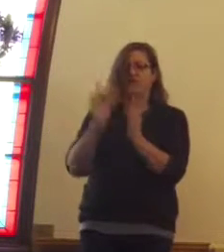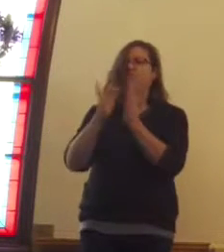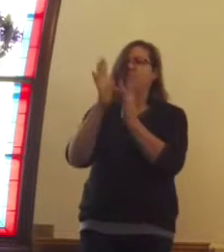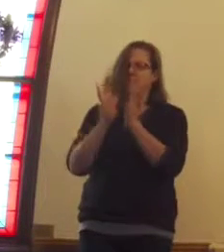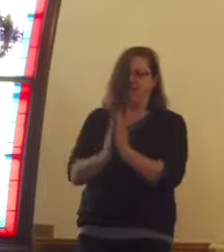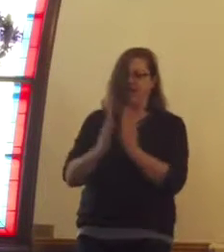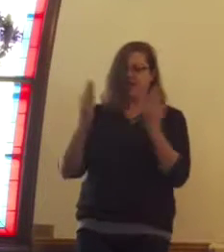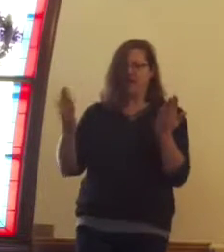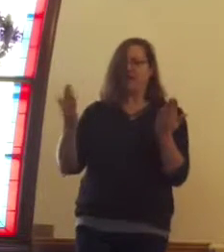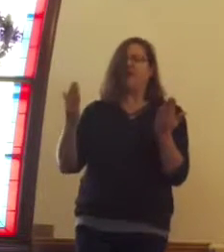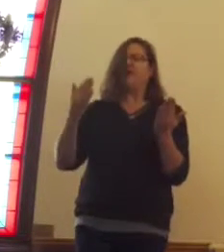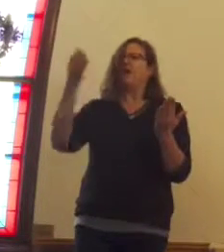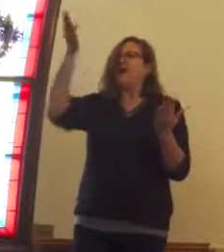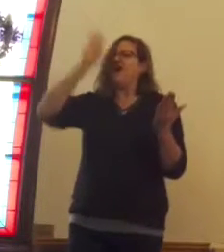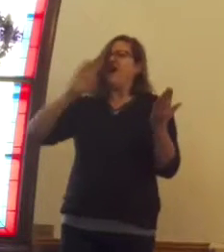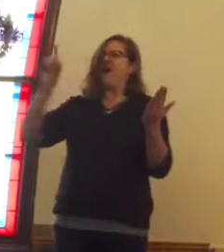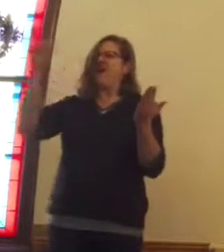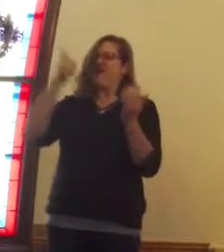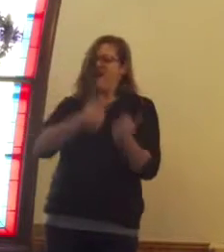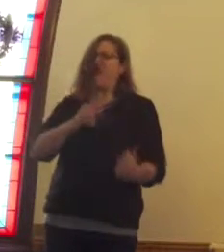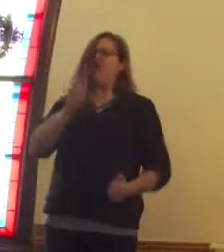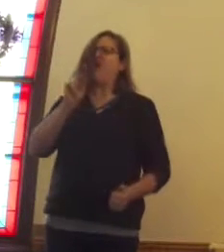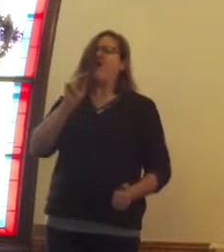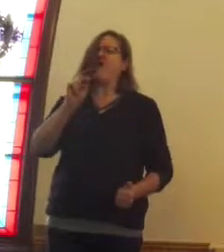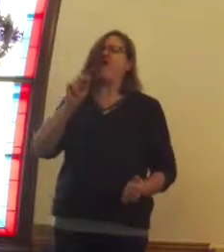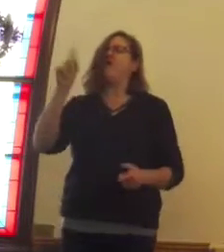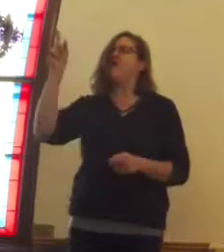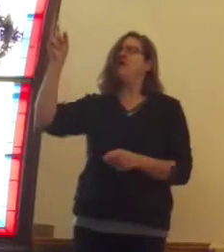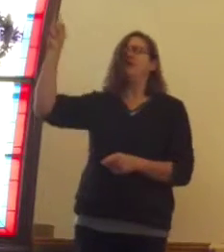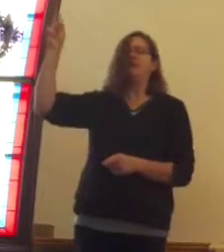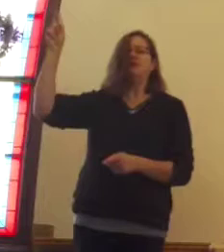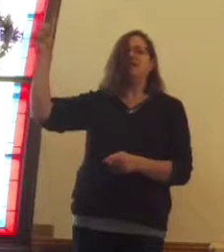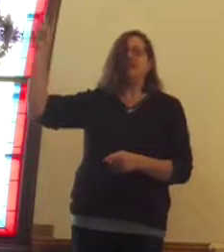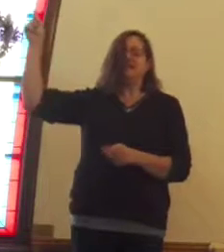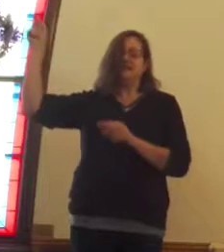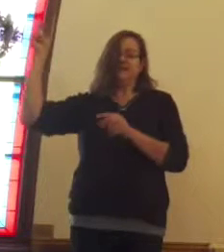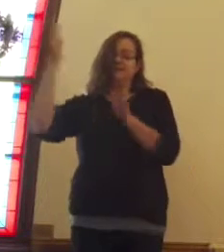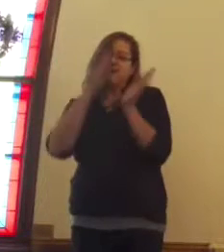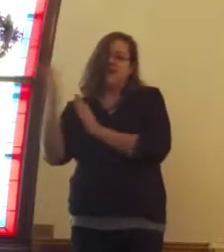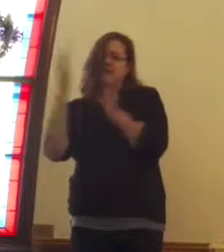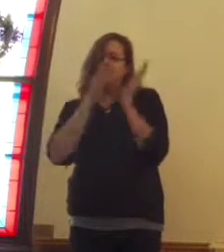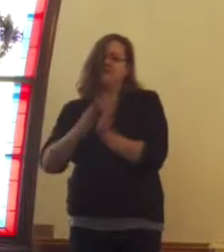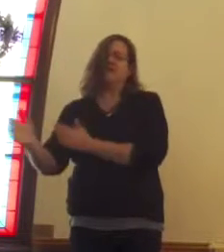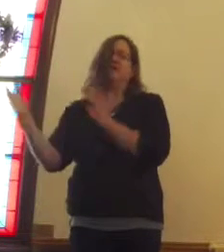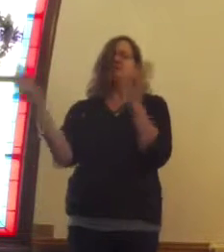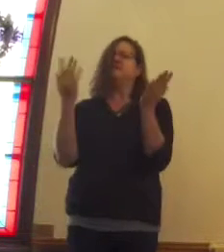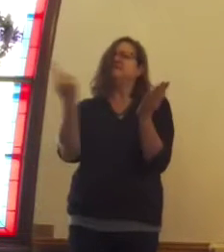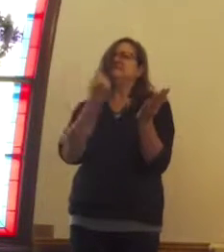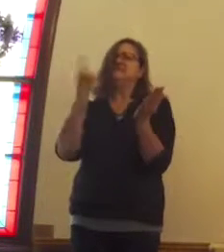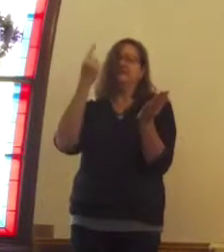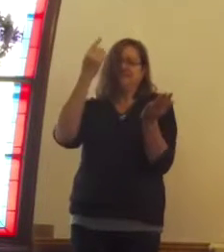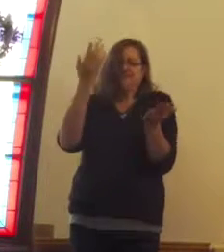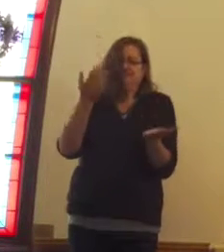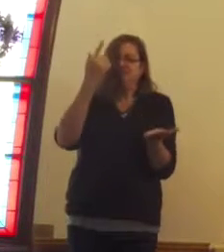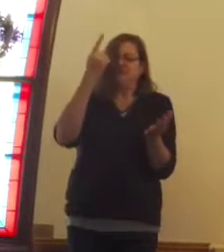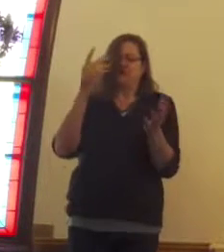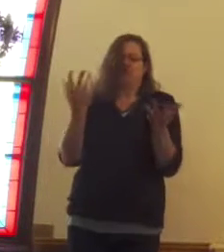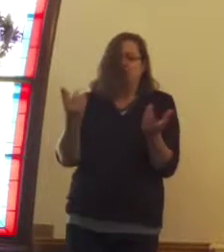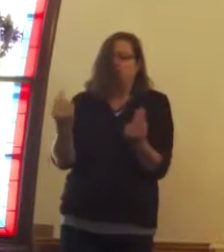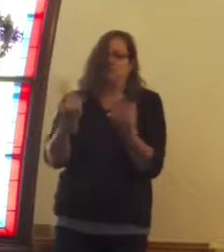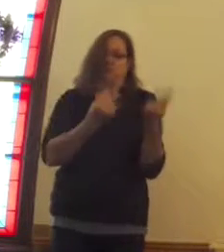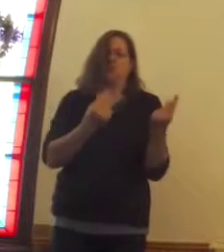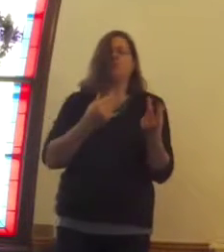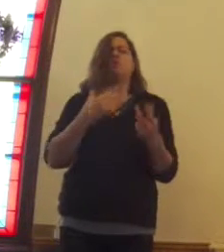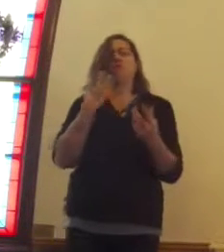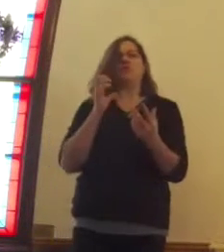God wasn't going to have that. God had other plans for them and had decided to take other